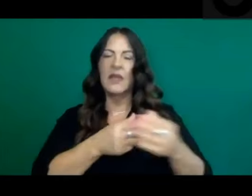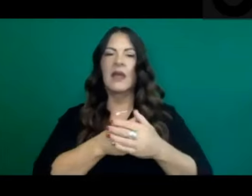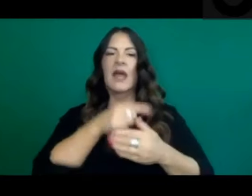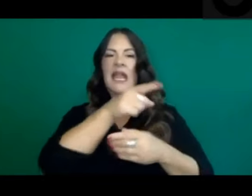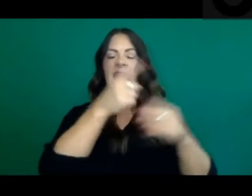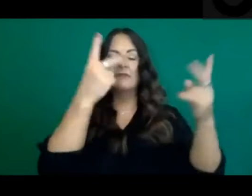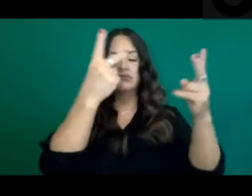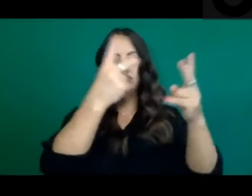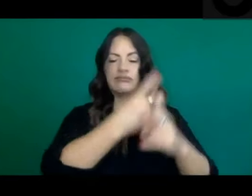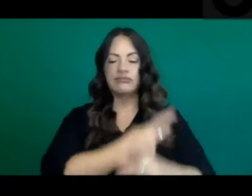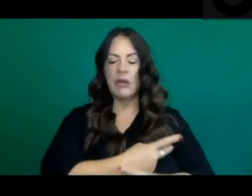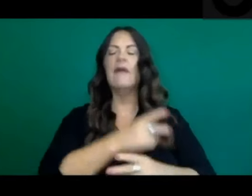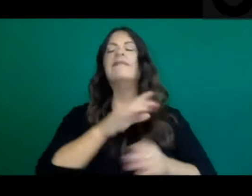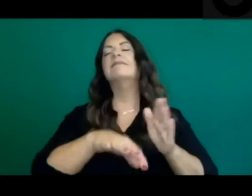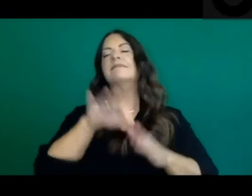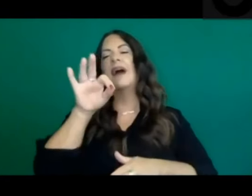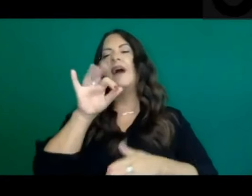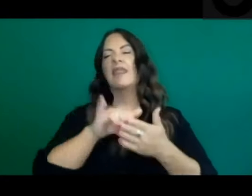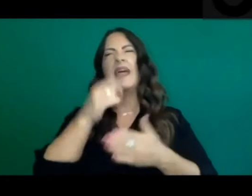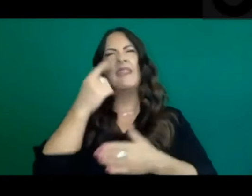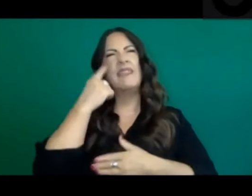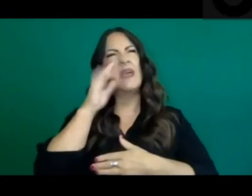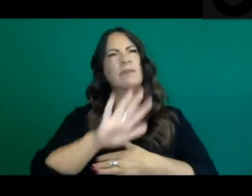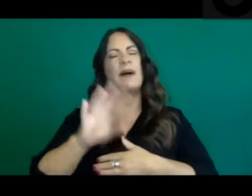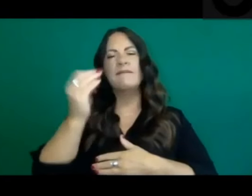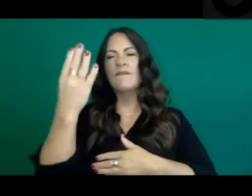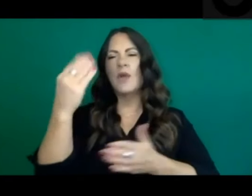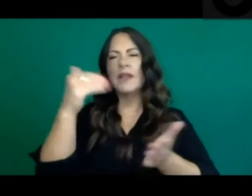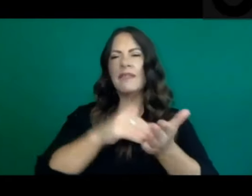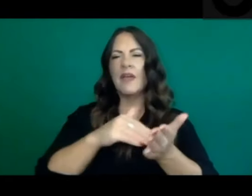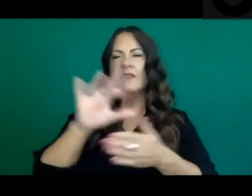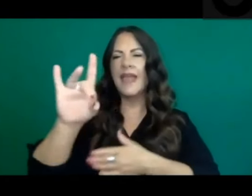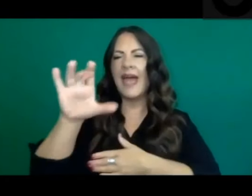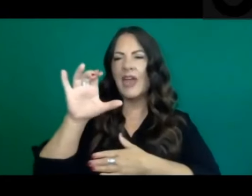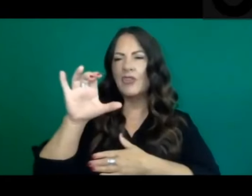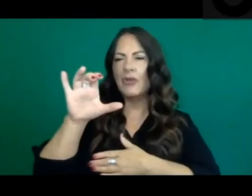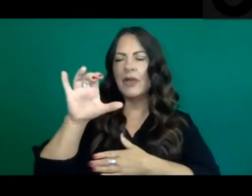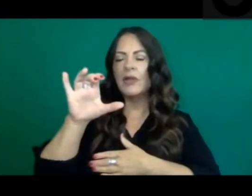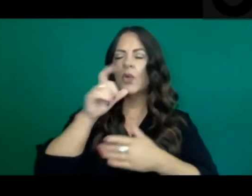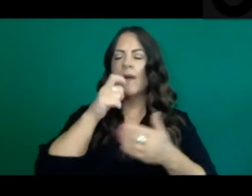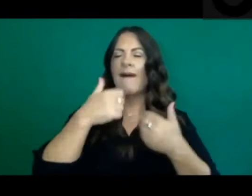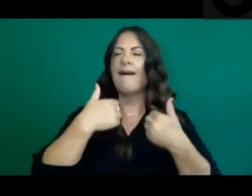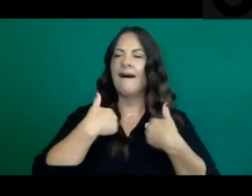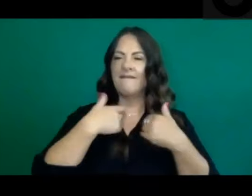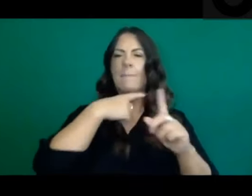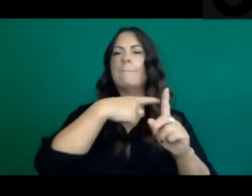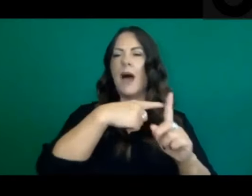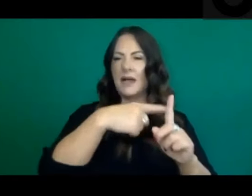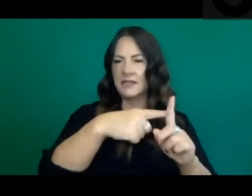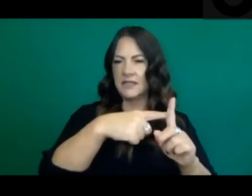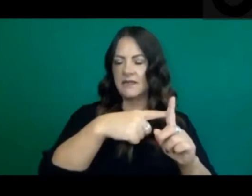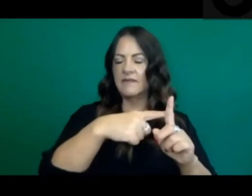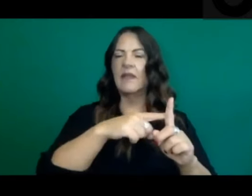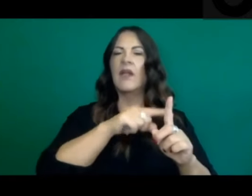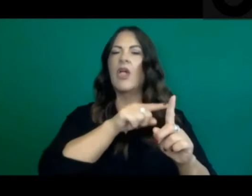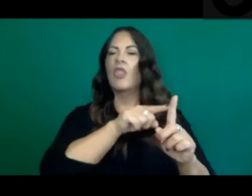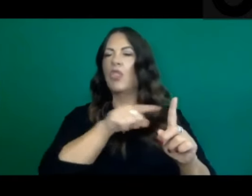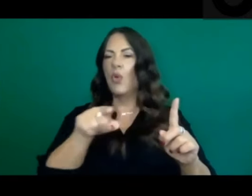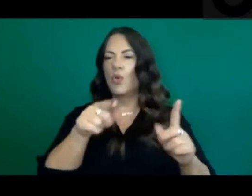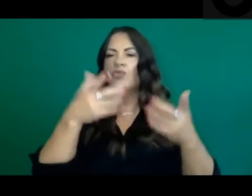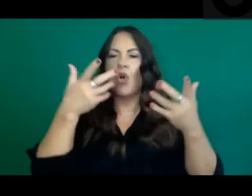,000 believe it was 800 were positive, positive test results. Those have all gone